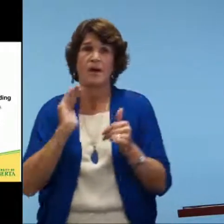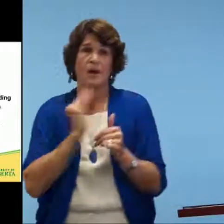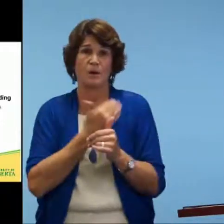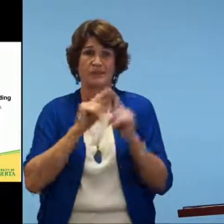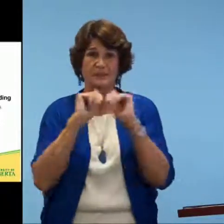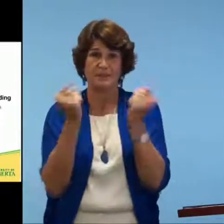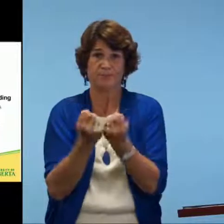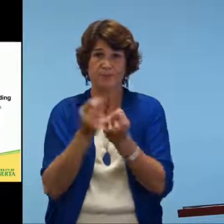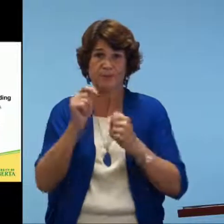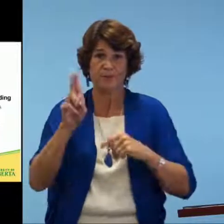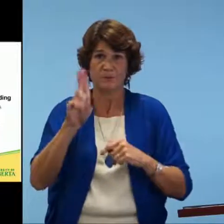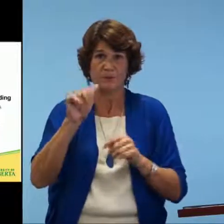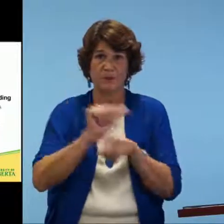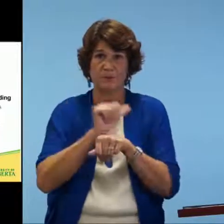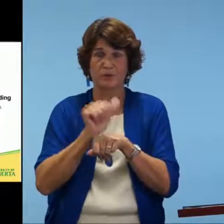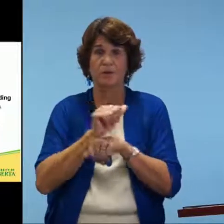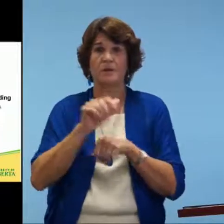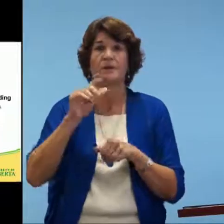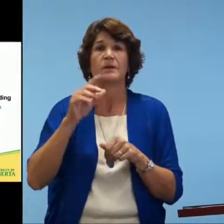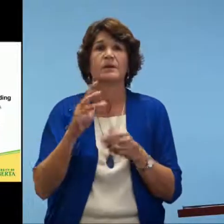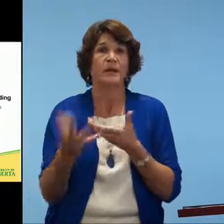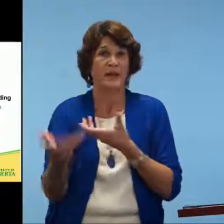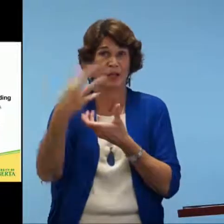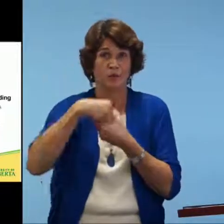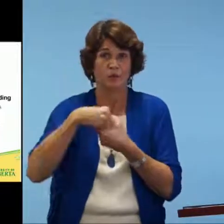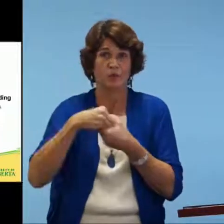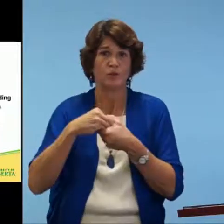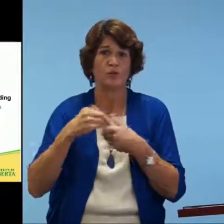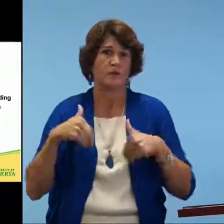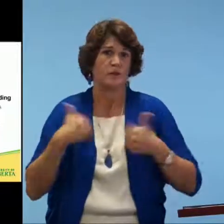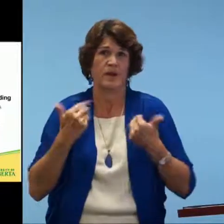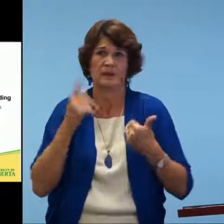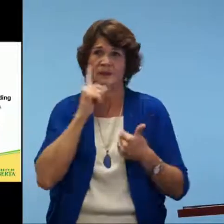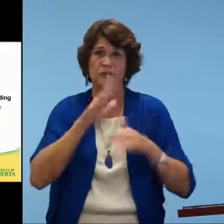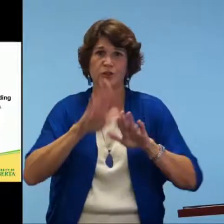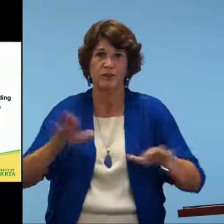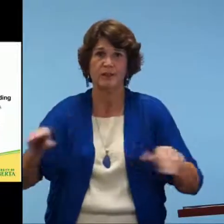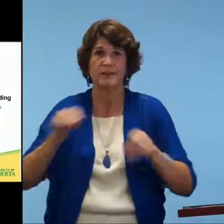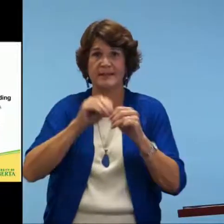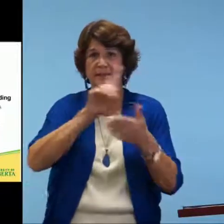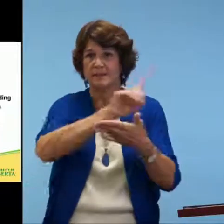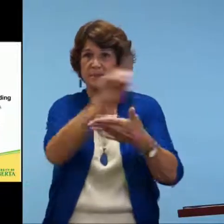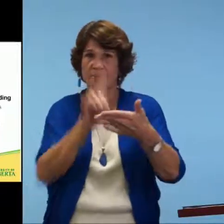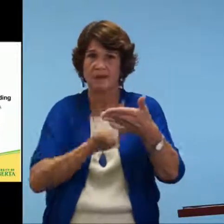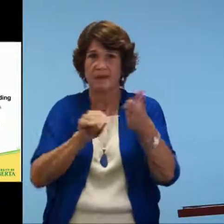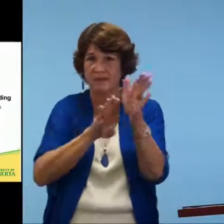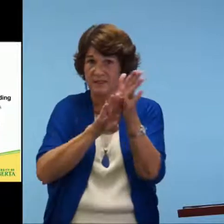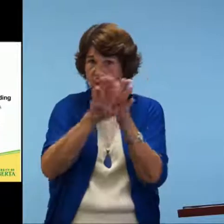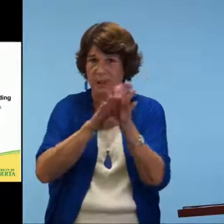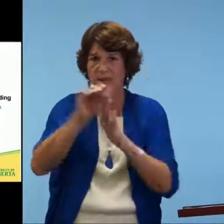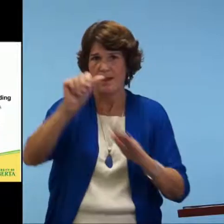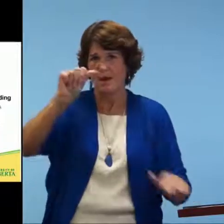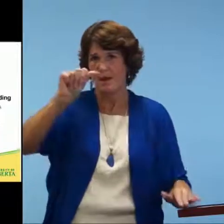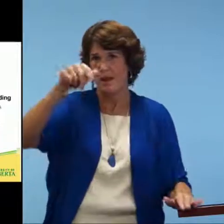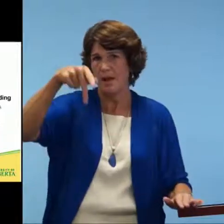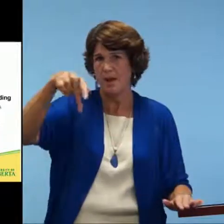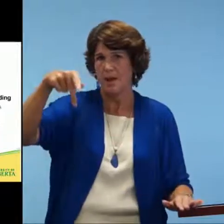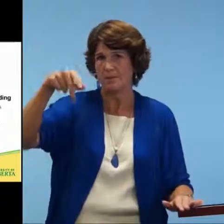So the poster aside, our team at the University of Alberta included young deaf children to